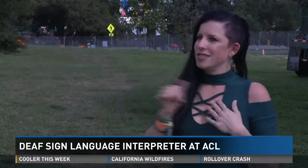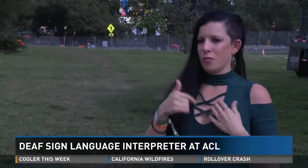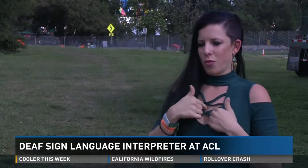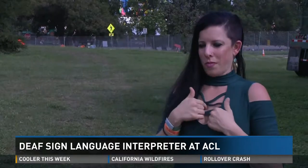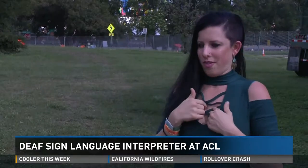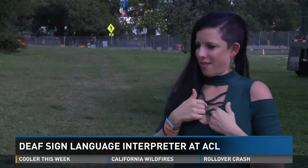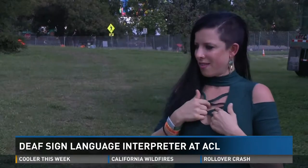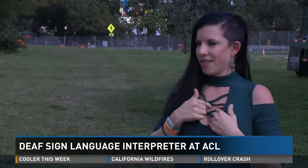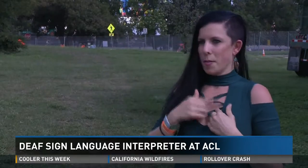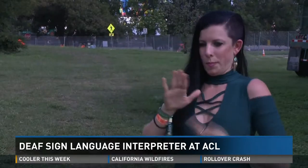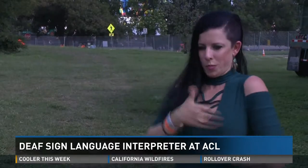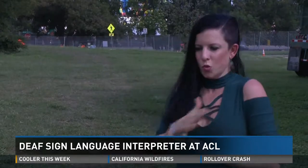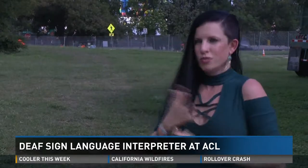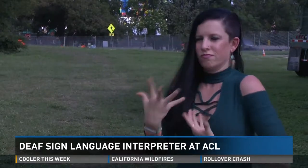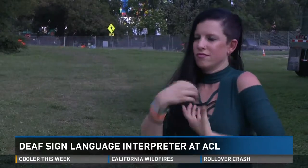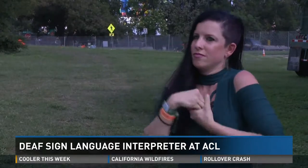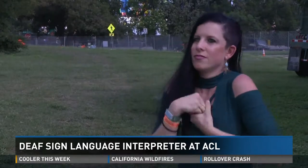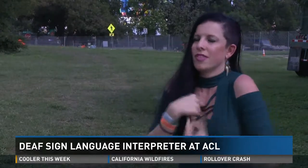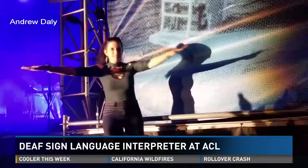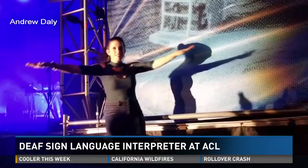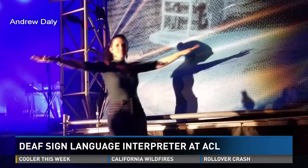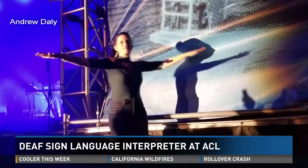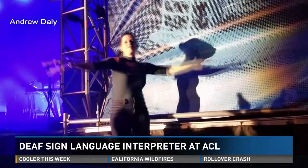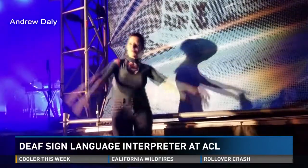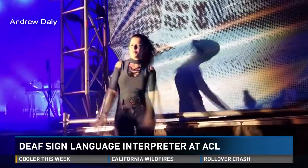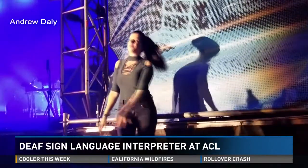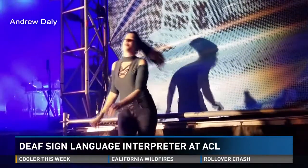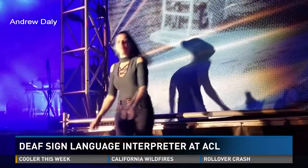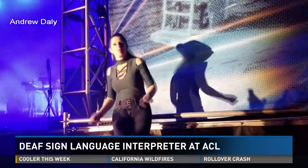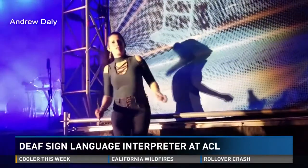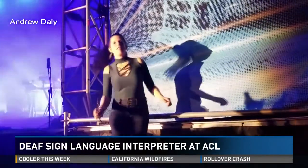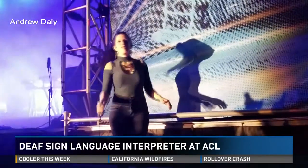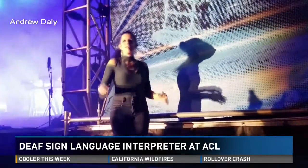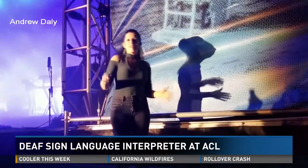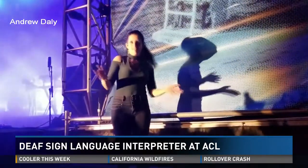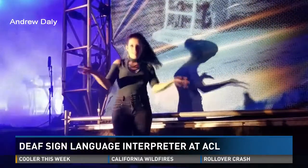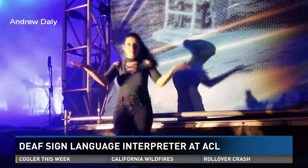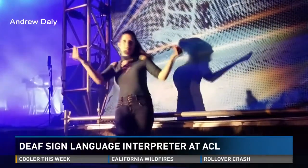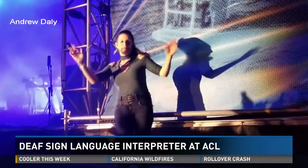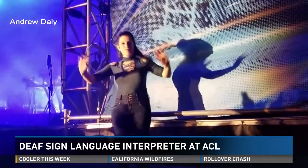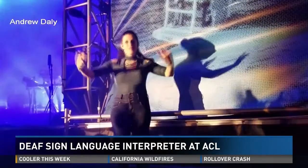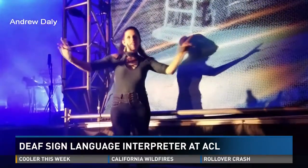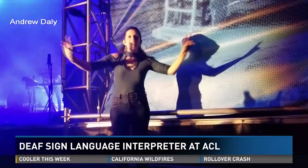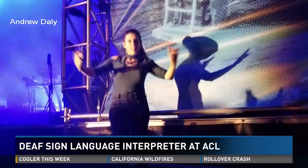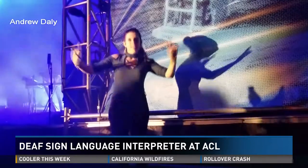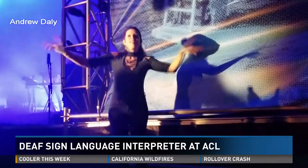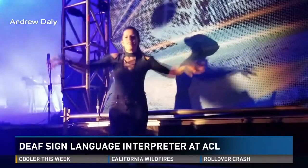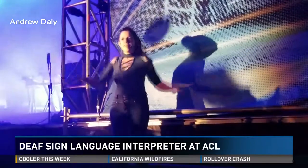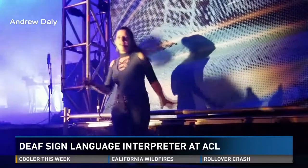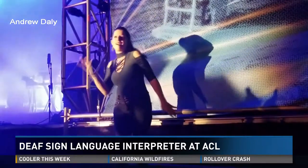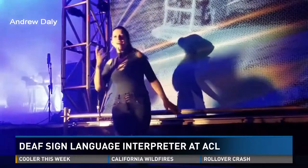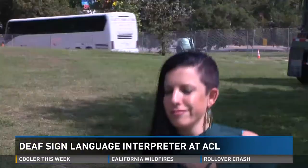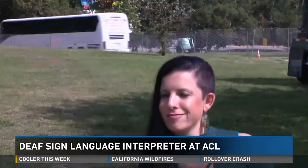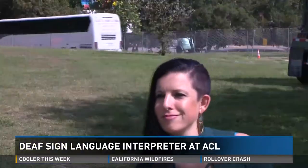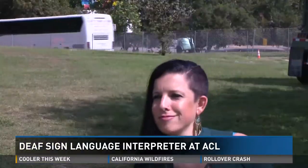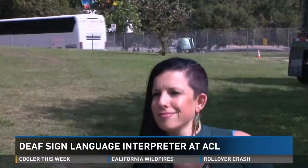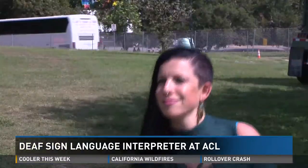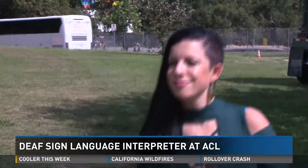me. I have music in my veins. Jo's been interpreting at venues around Austin for four years, but says she's been signing music since I was